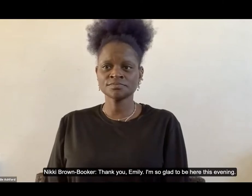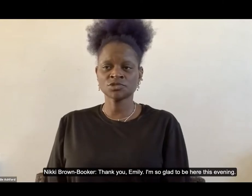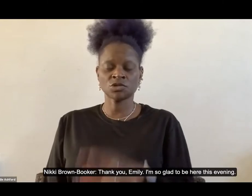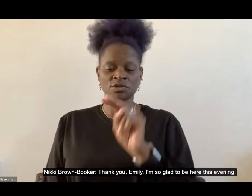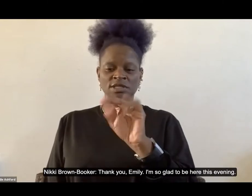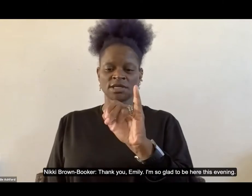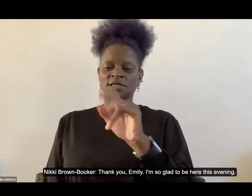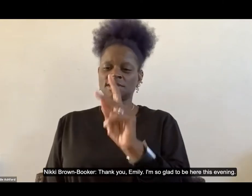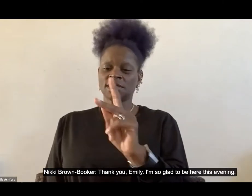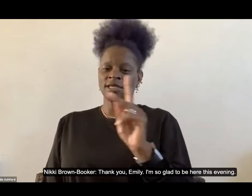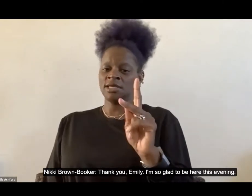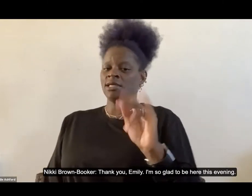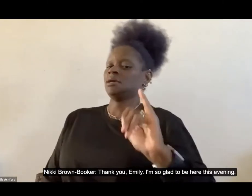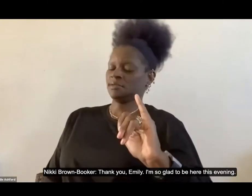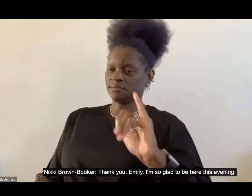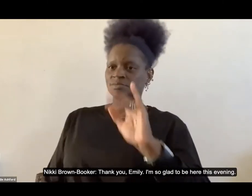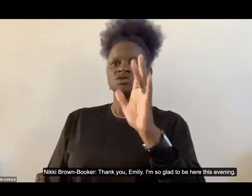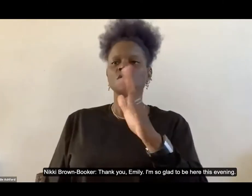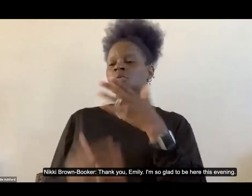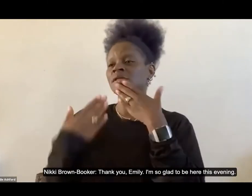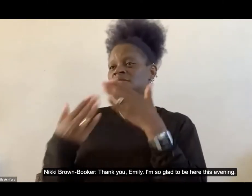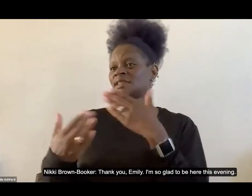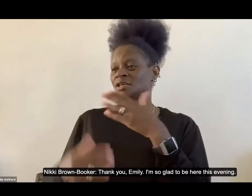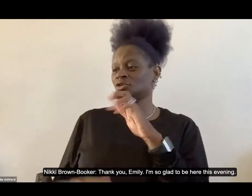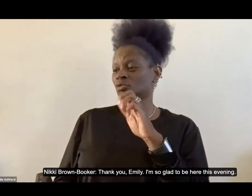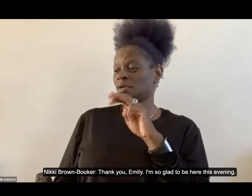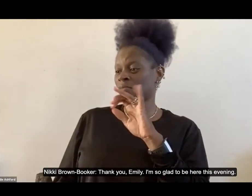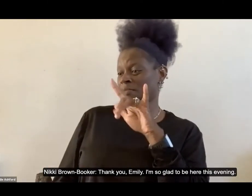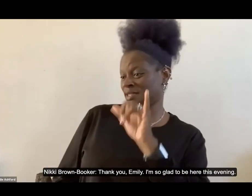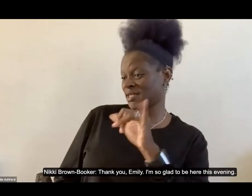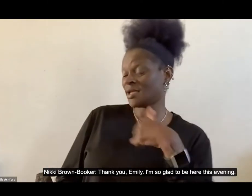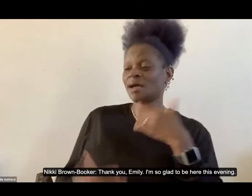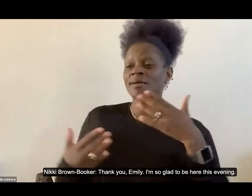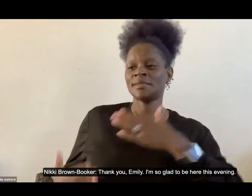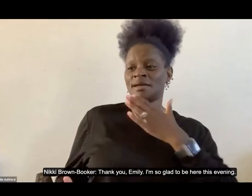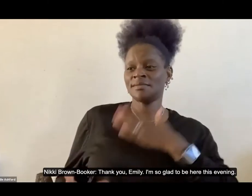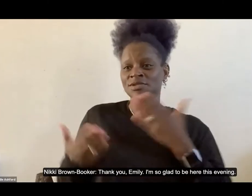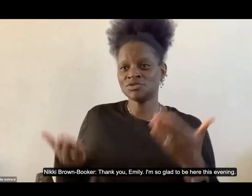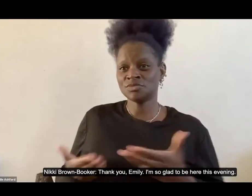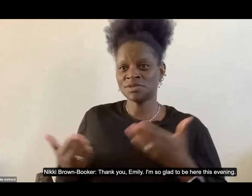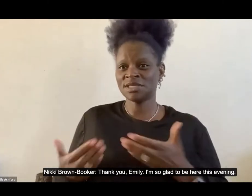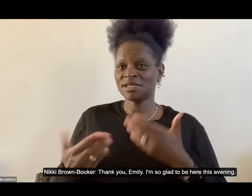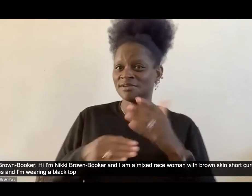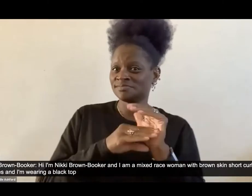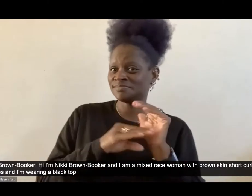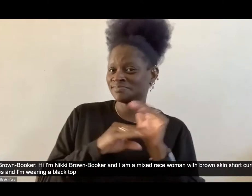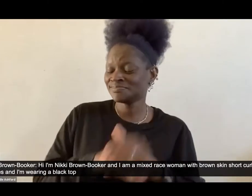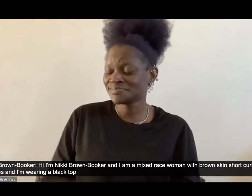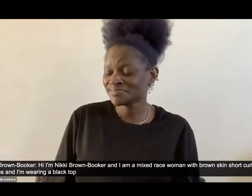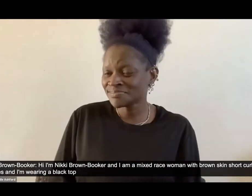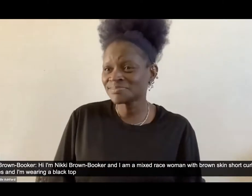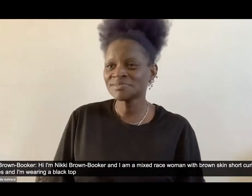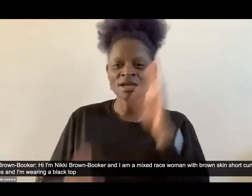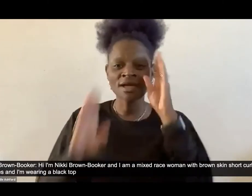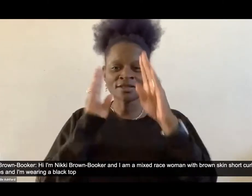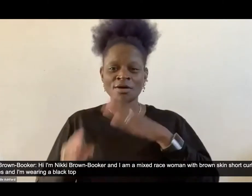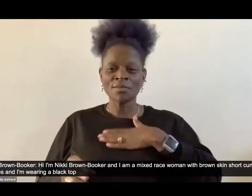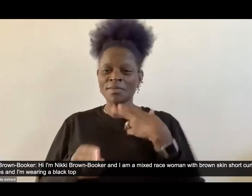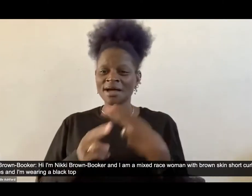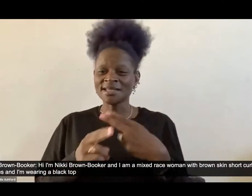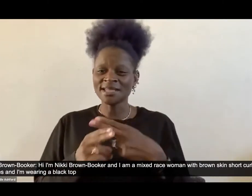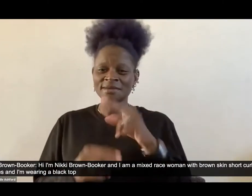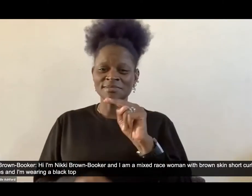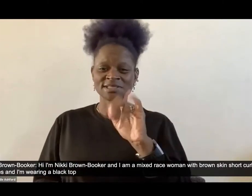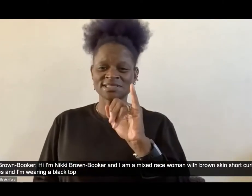Thank you, Emily. So glad to be here this evening. Hi, I'm Nikki Brown Booker,